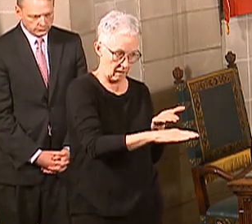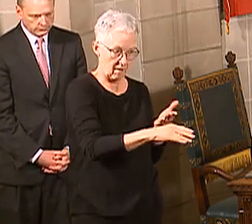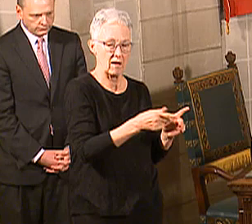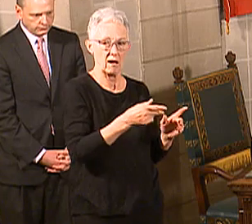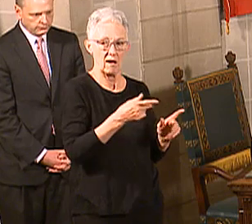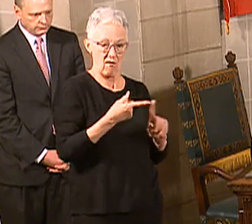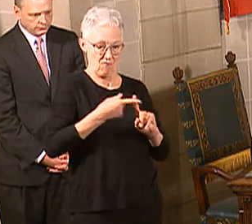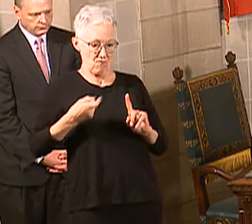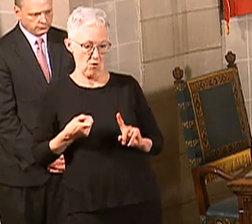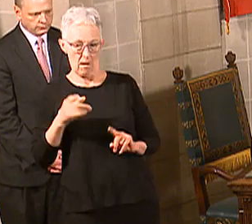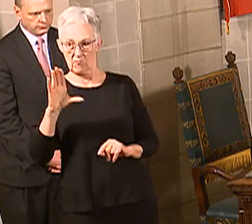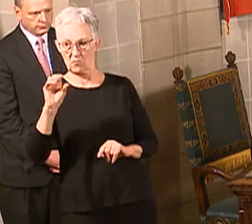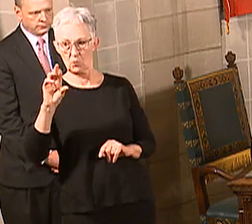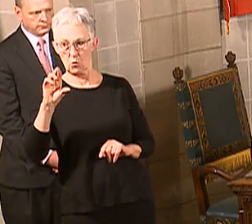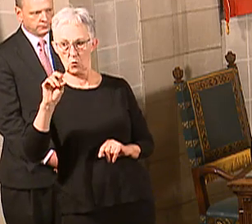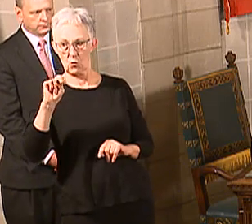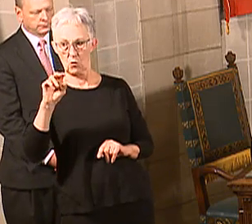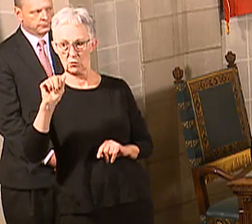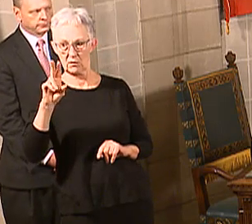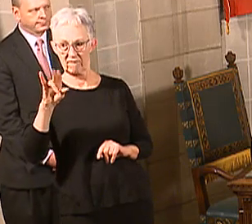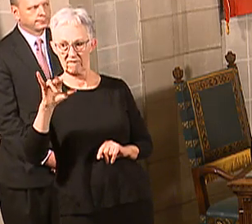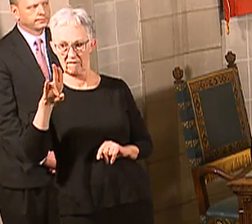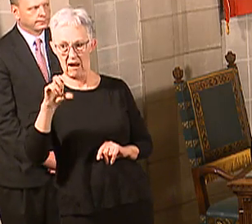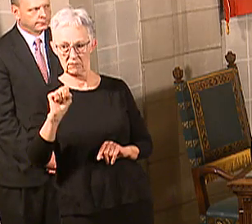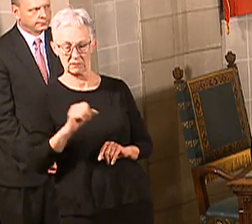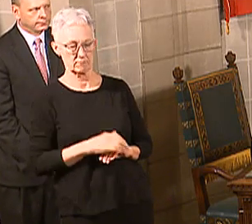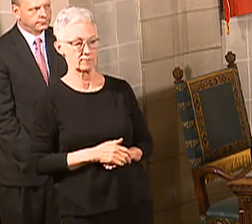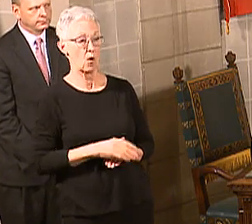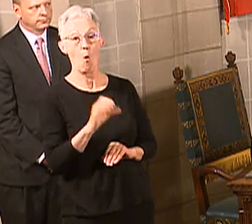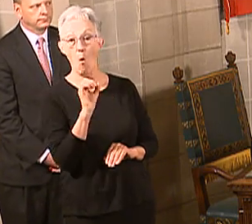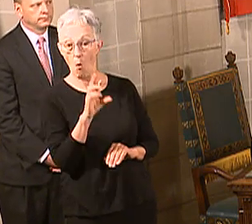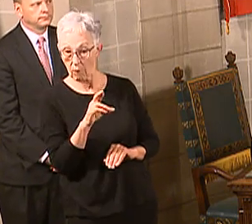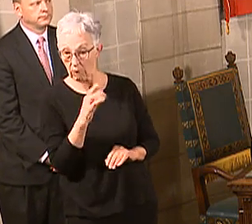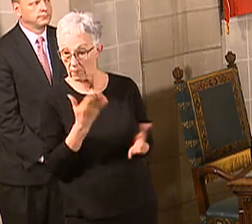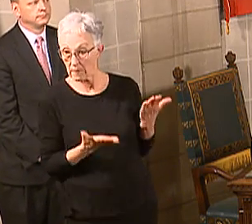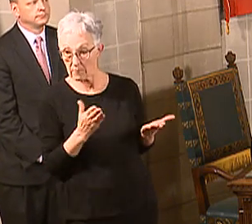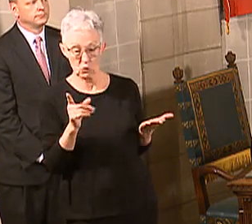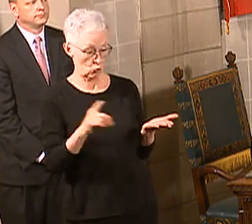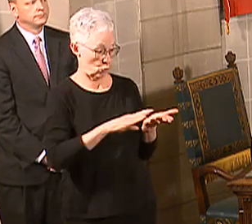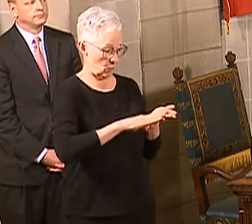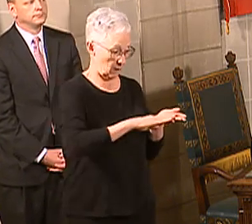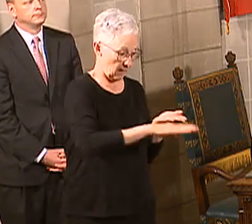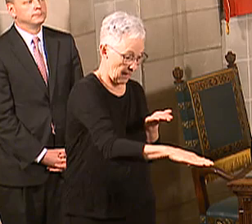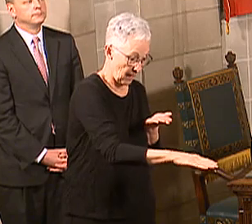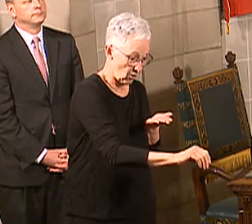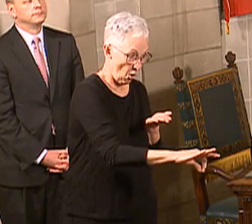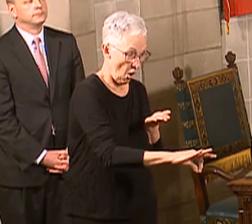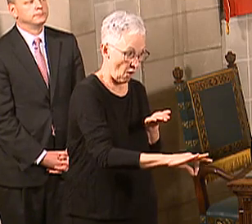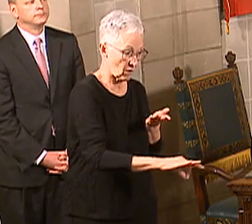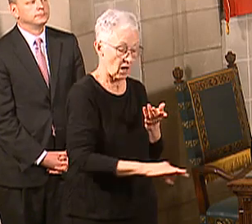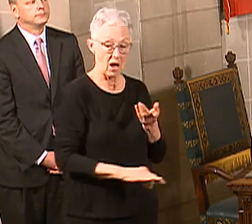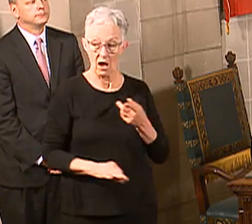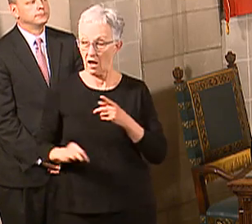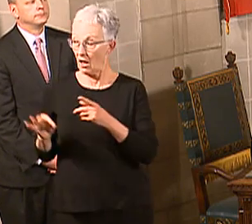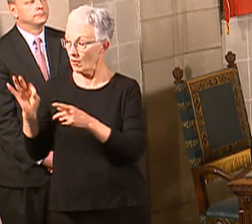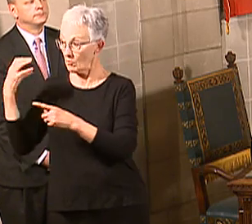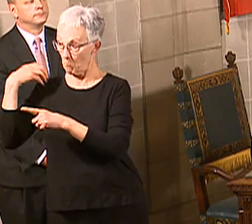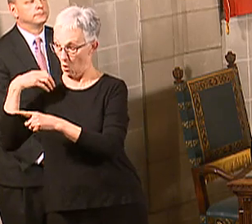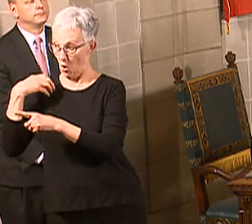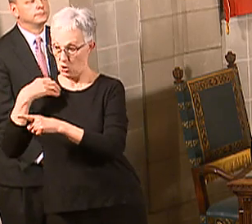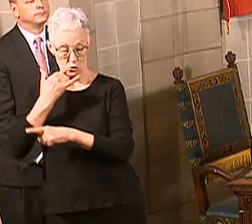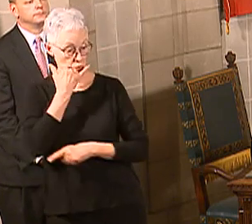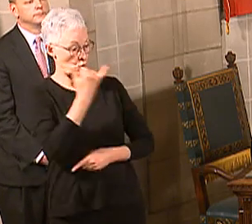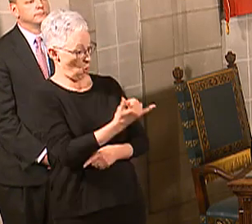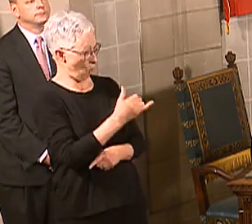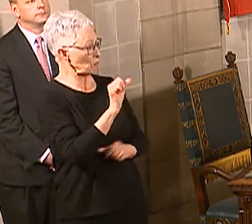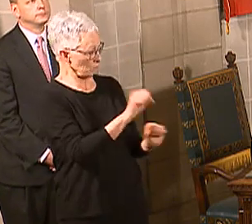and your employer calls you back to work and you choose not to go back, you will also have deemed to have quit, which means you will